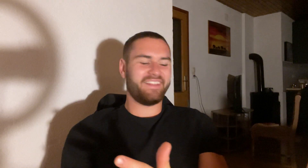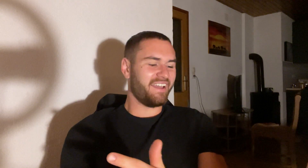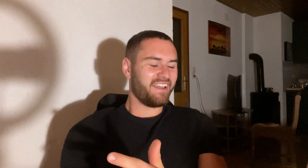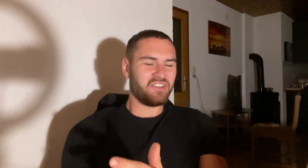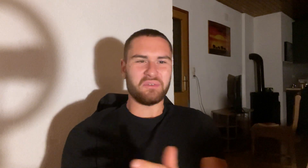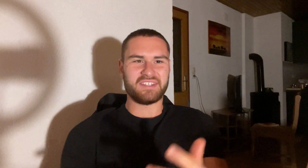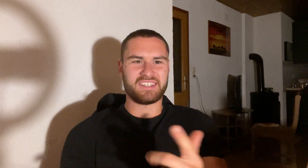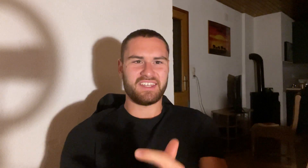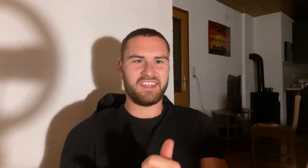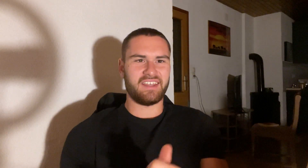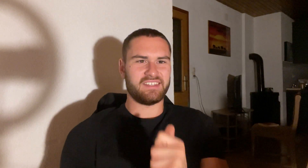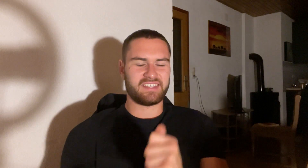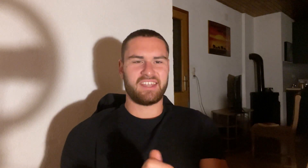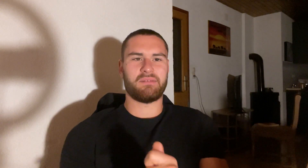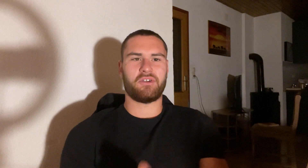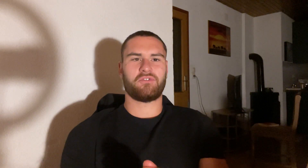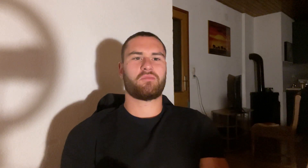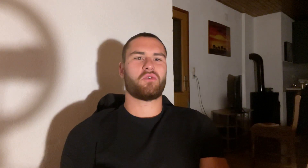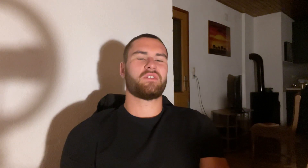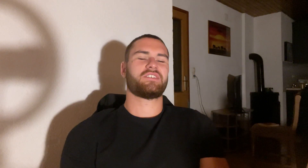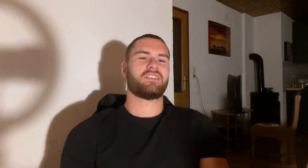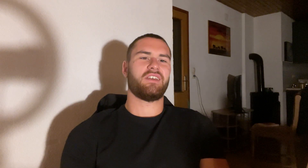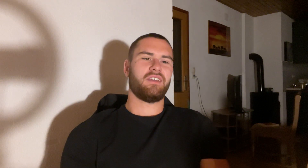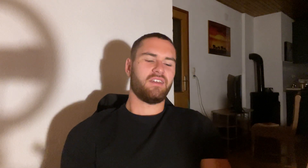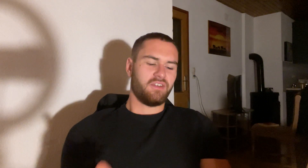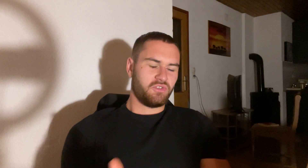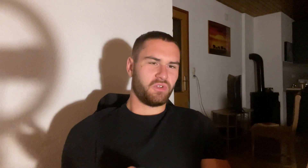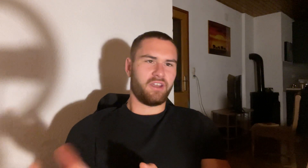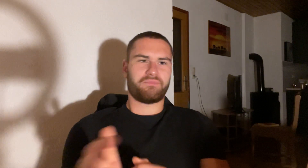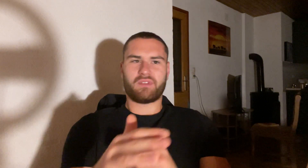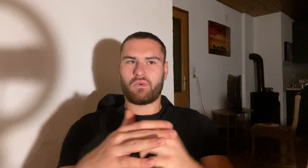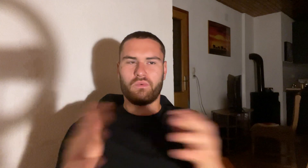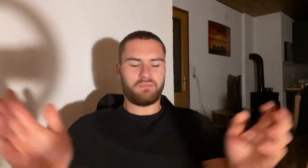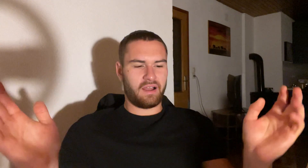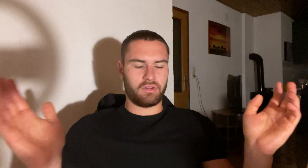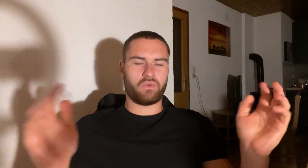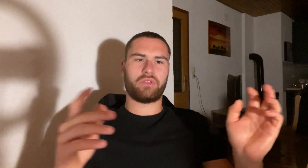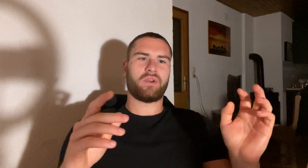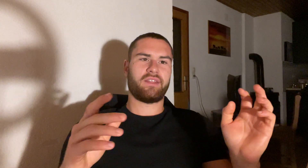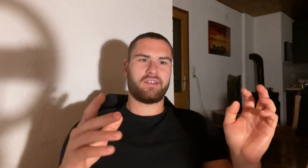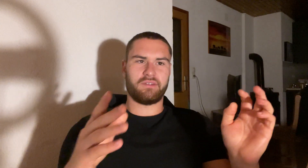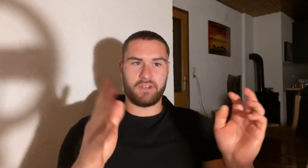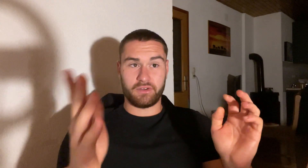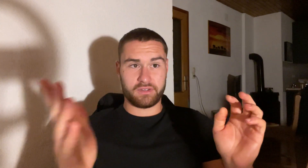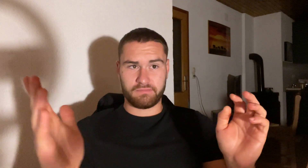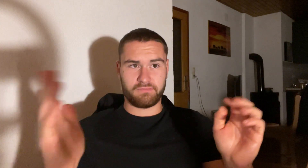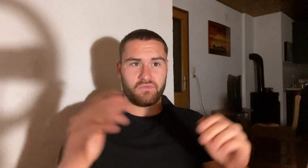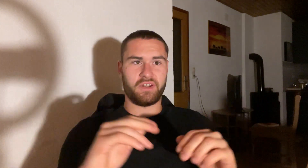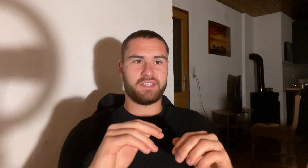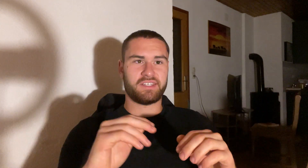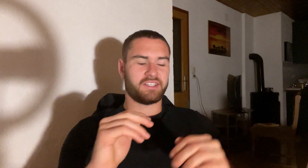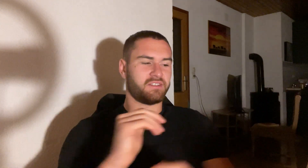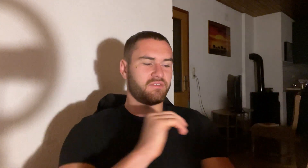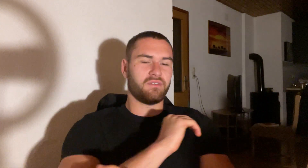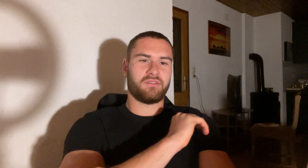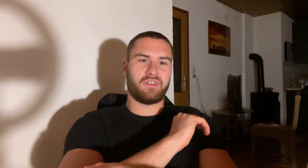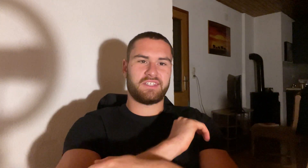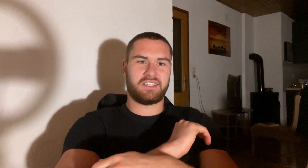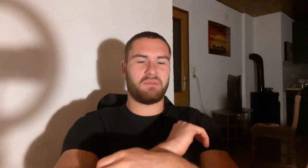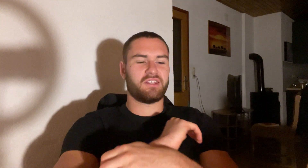you will see insane amount of progress so yeah I will quit ranting the video is 26 to 26 minutes